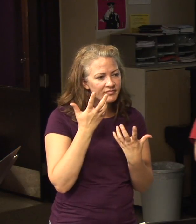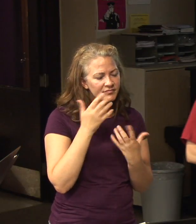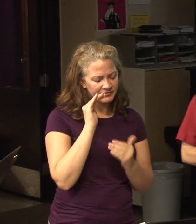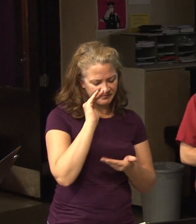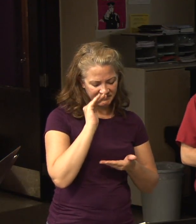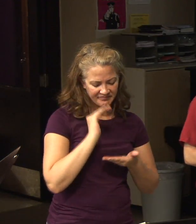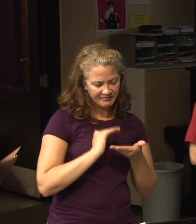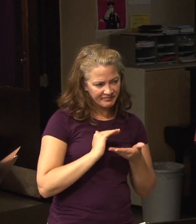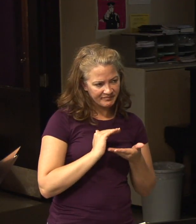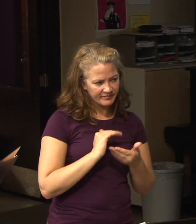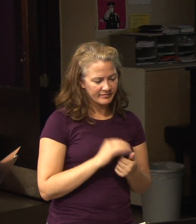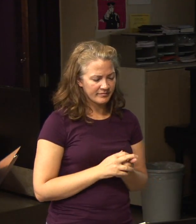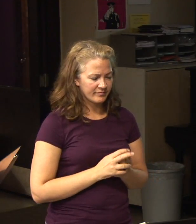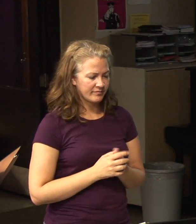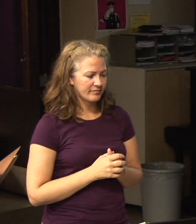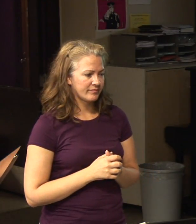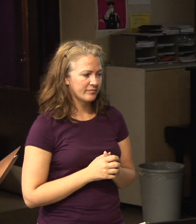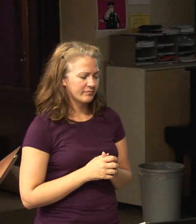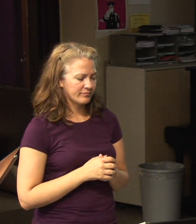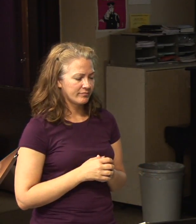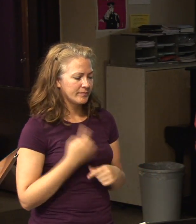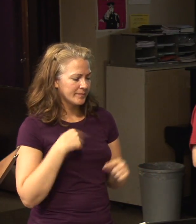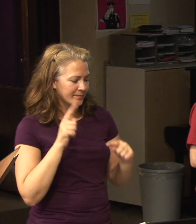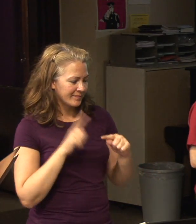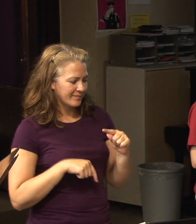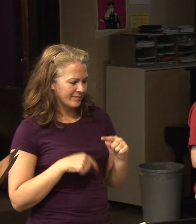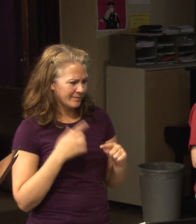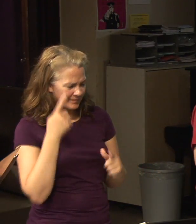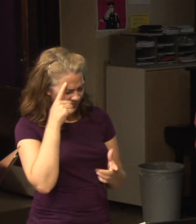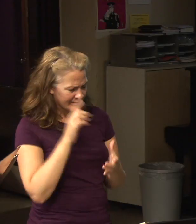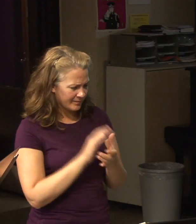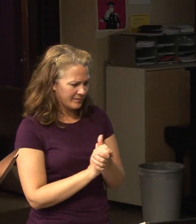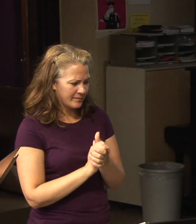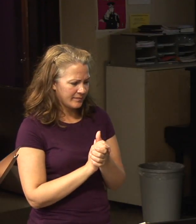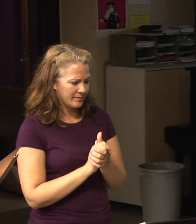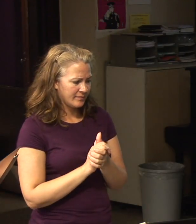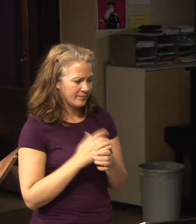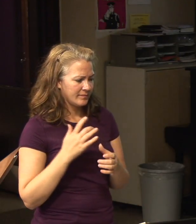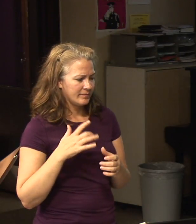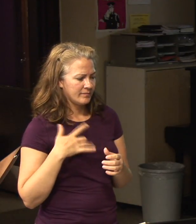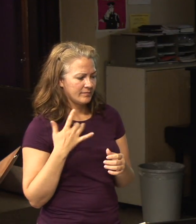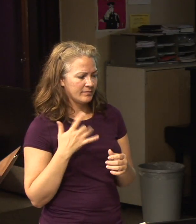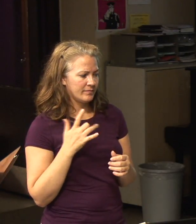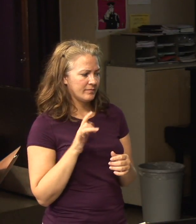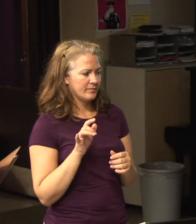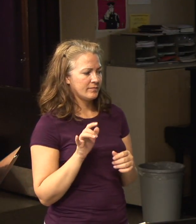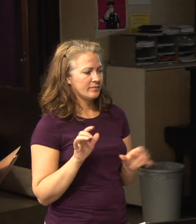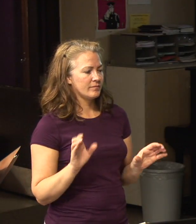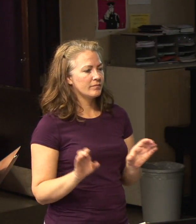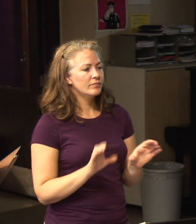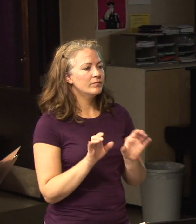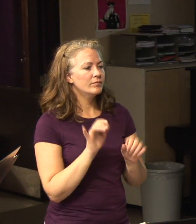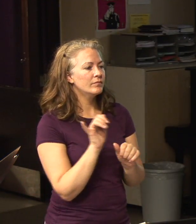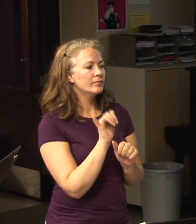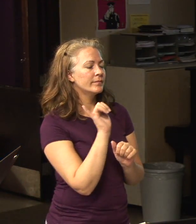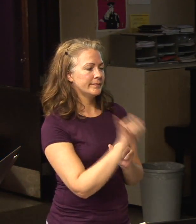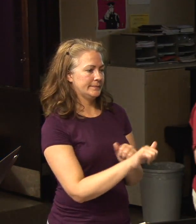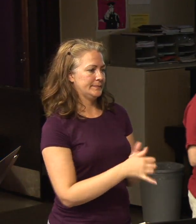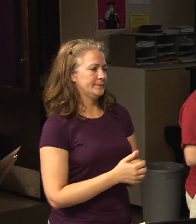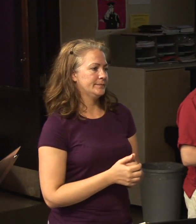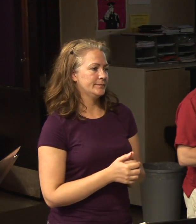littles you say, you're really stupid. I can't believe you would be there. You it's mocking. And there's in many ways you know, I'm just trying to make a point, but it's mocking.